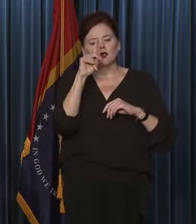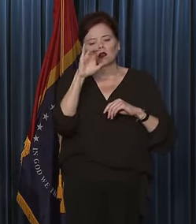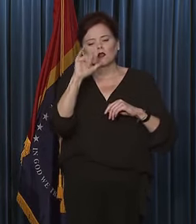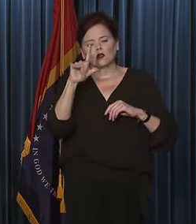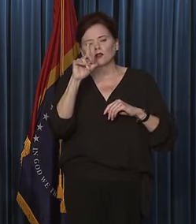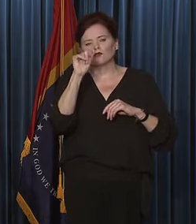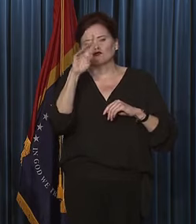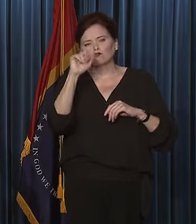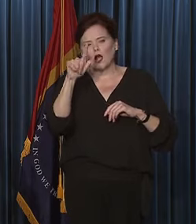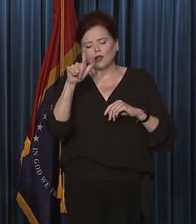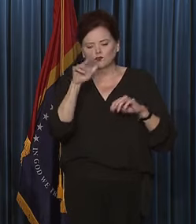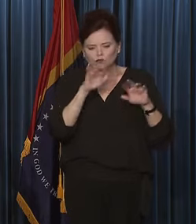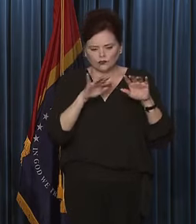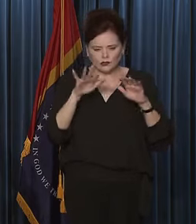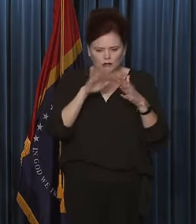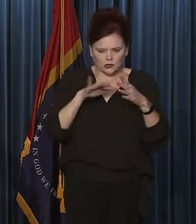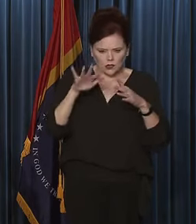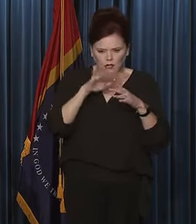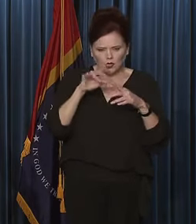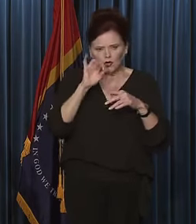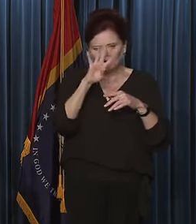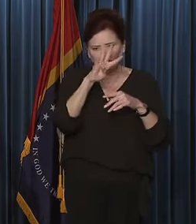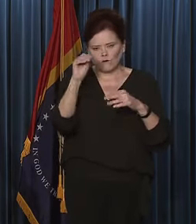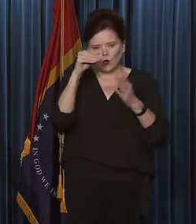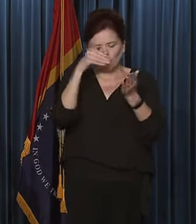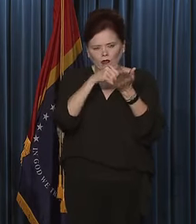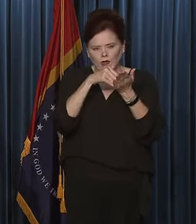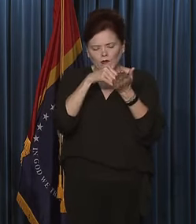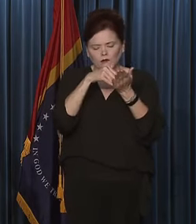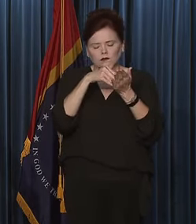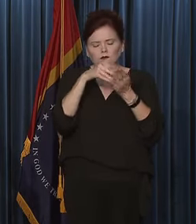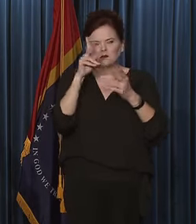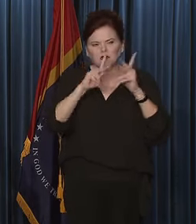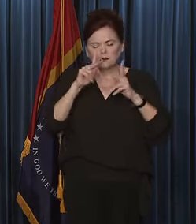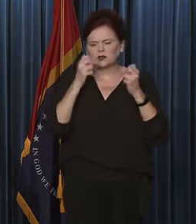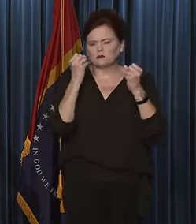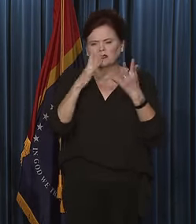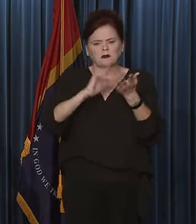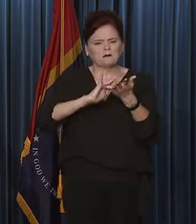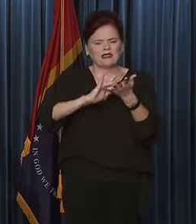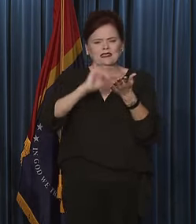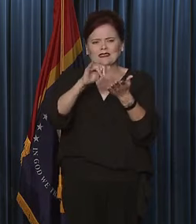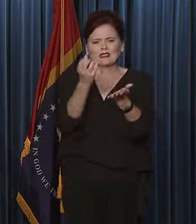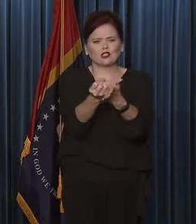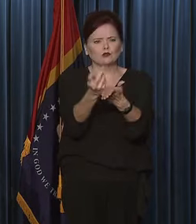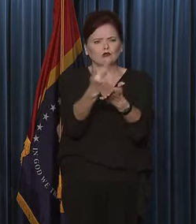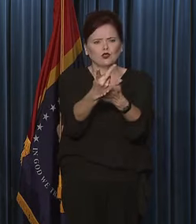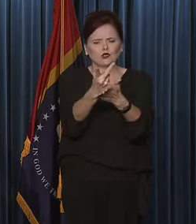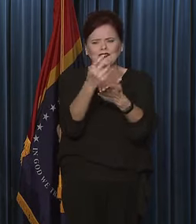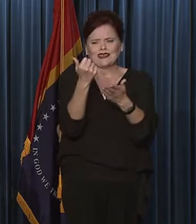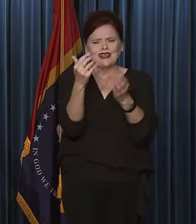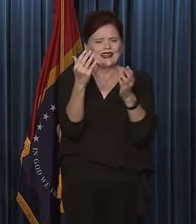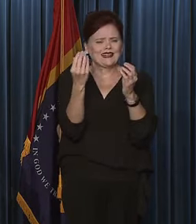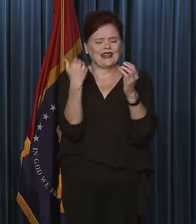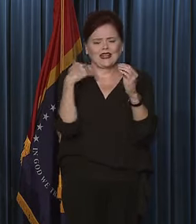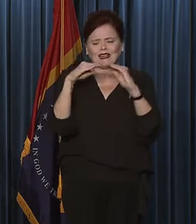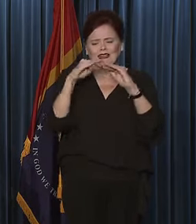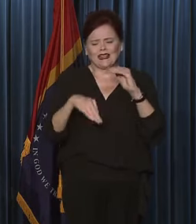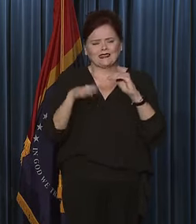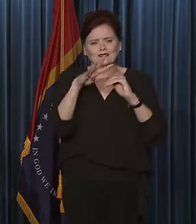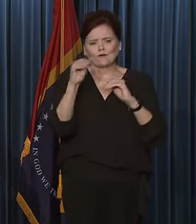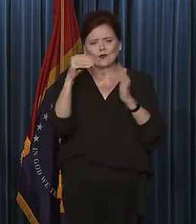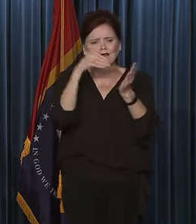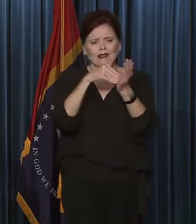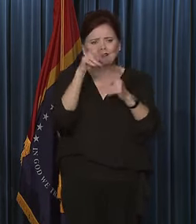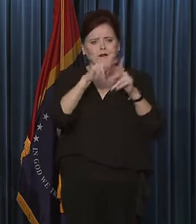40,000 individuals. Um, there are many medicines in America that have been approved that had far fewer than 40